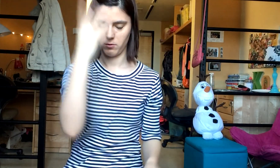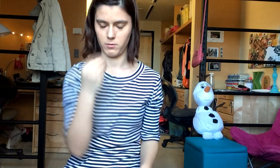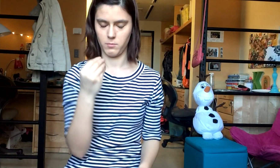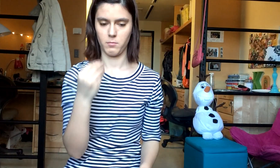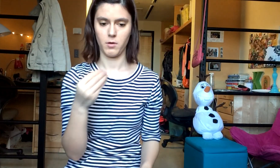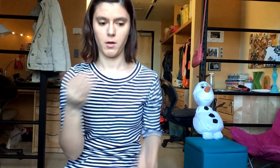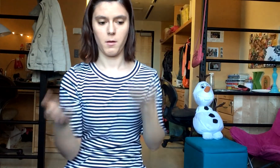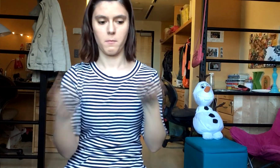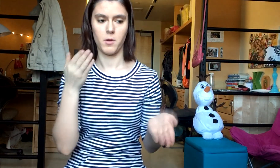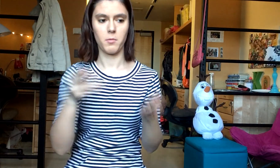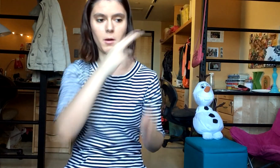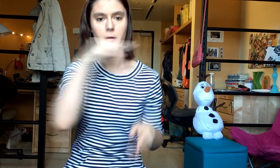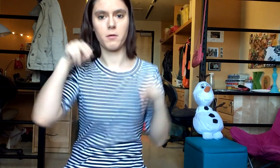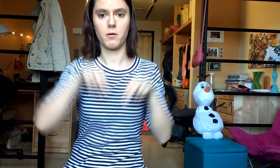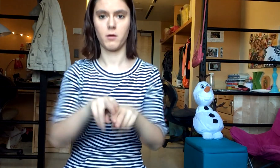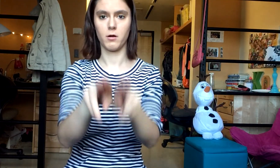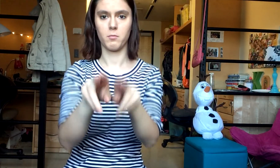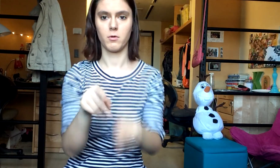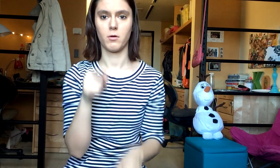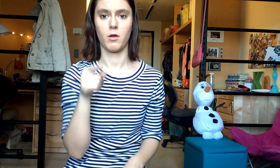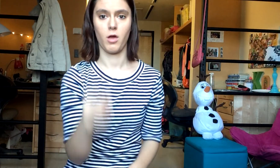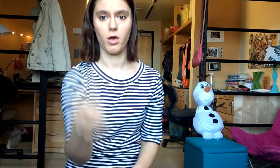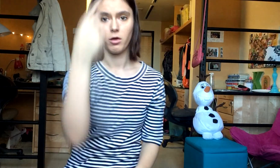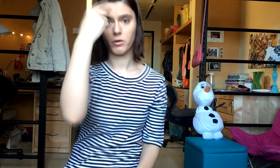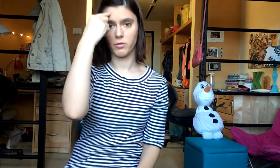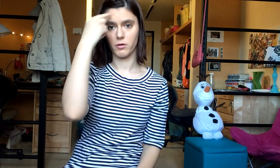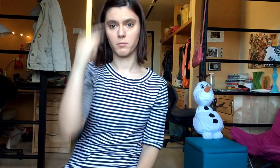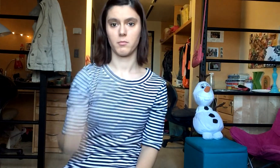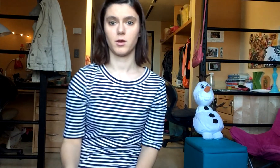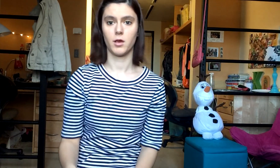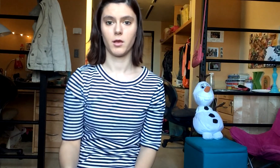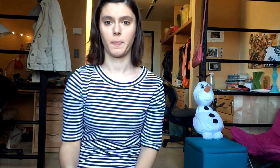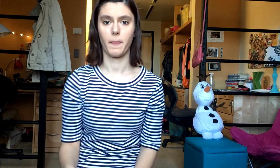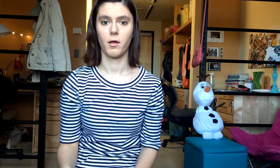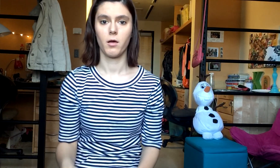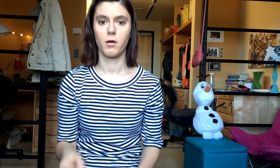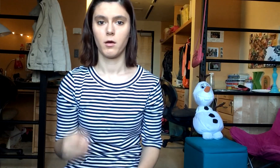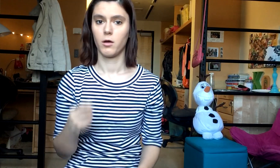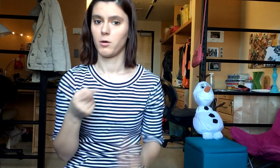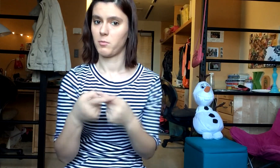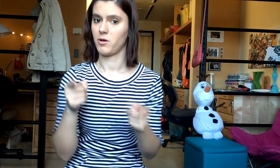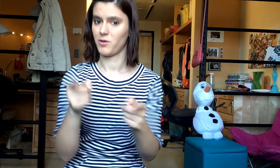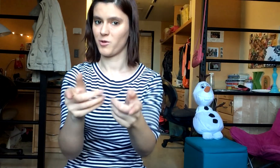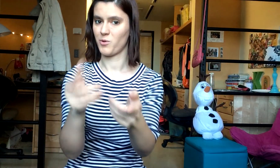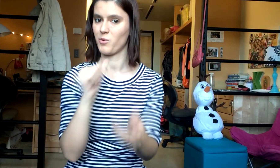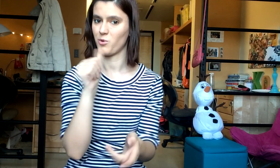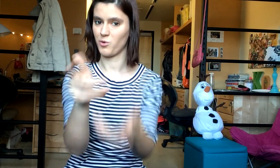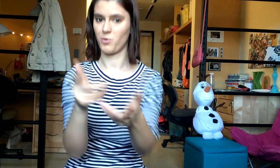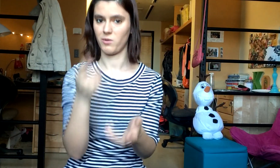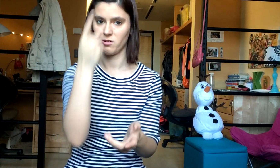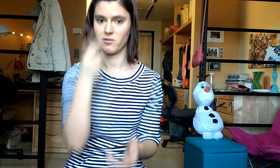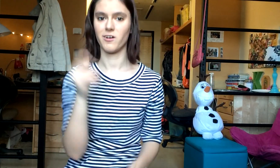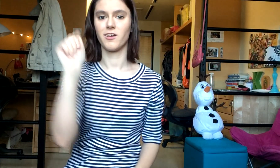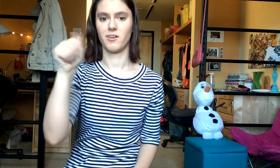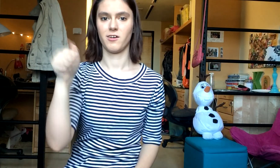Maybe on your running moon, you'll think of me But if you don't want, a tear, yeah, I can guarantee